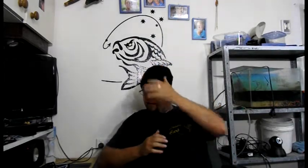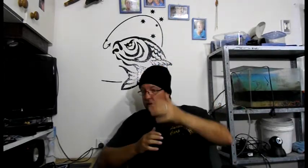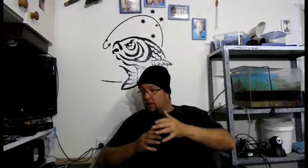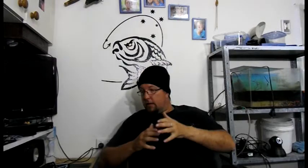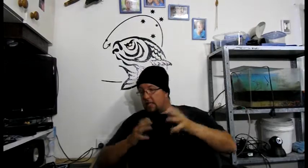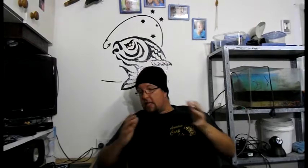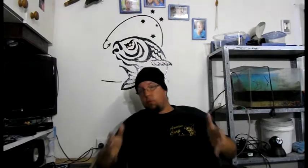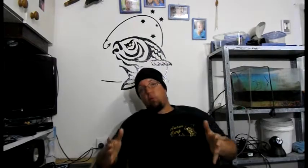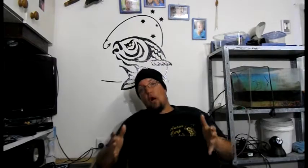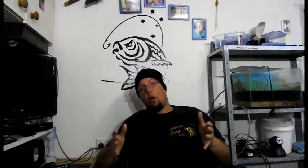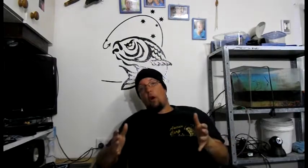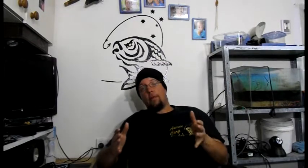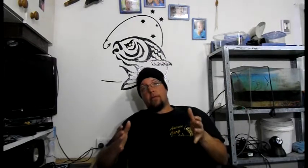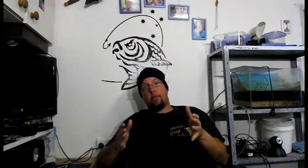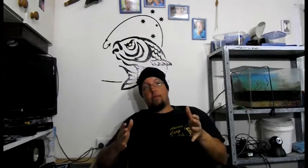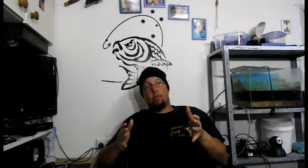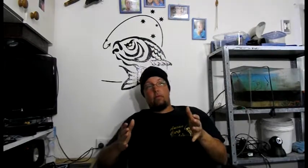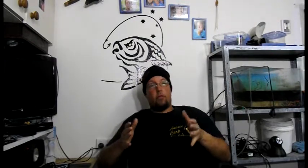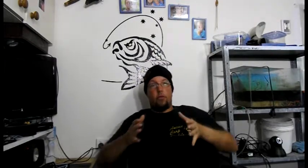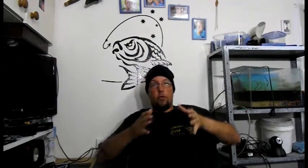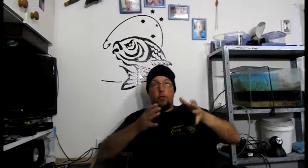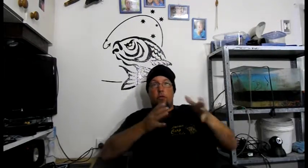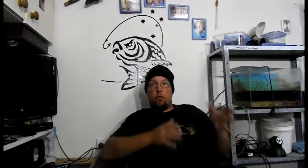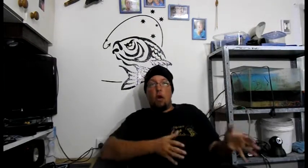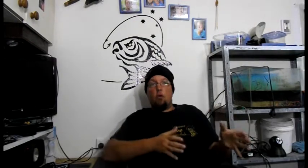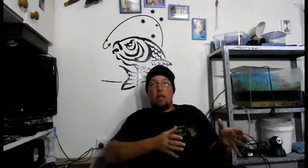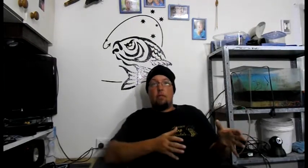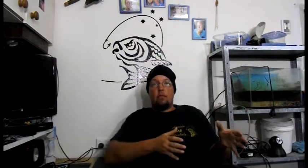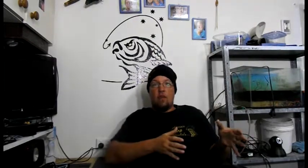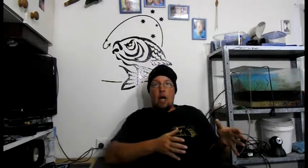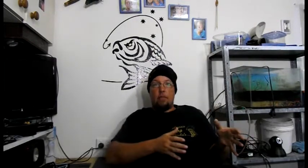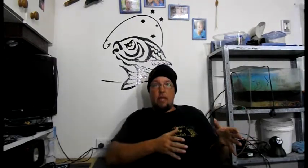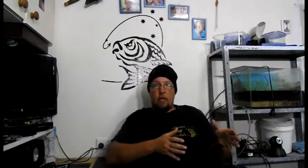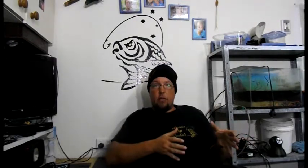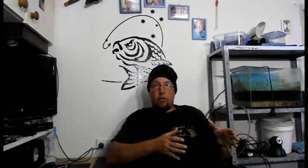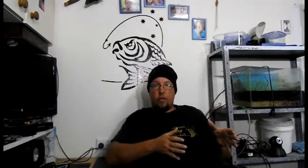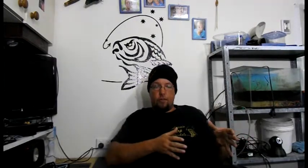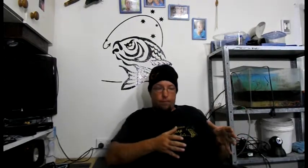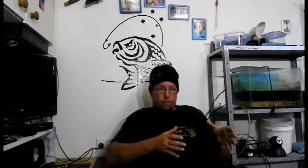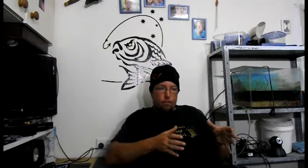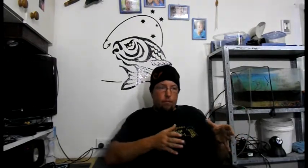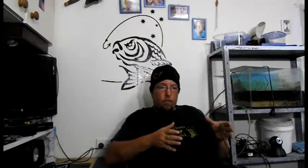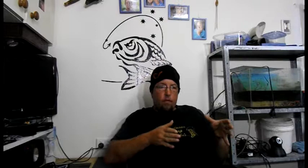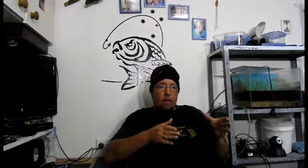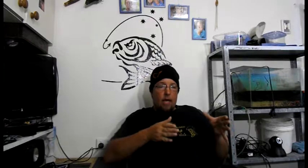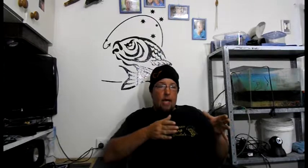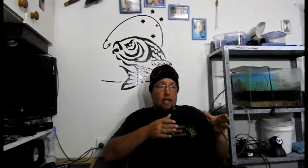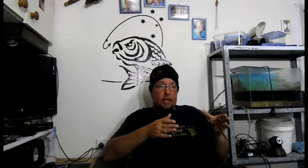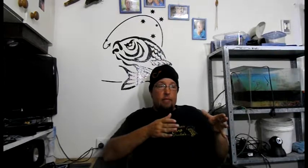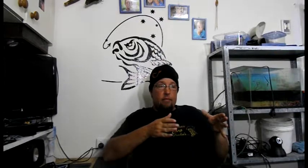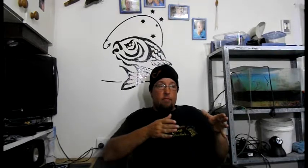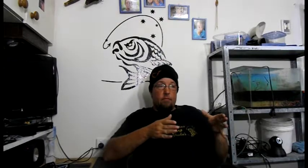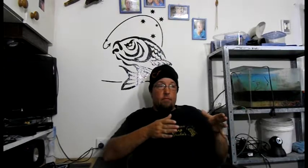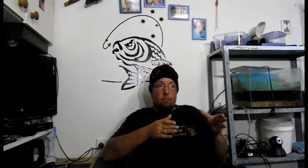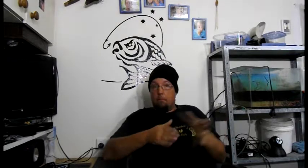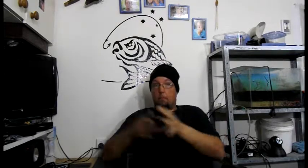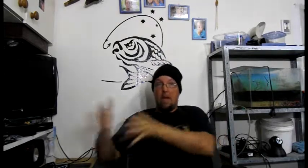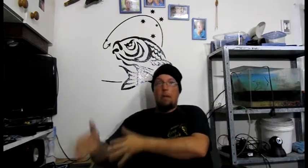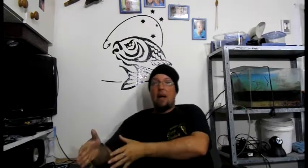So, there's one option to control the numbers of carp in our country and make money